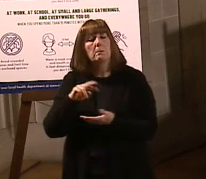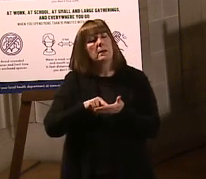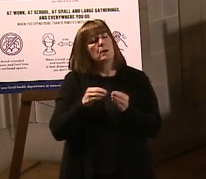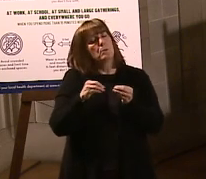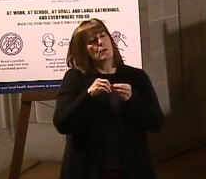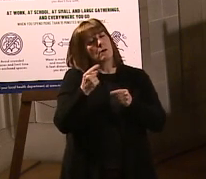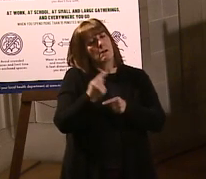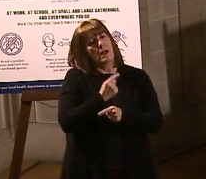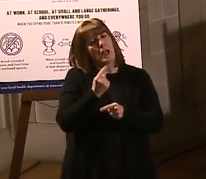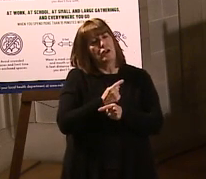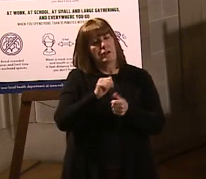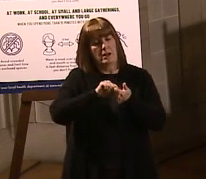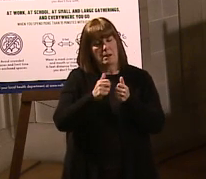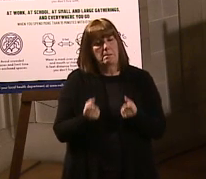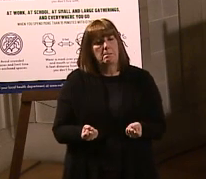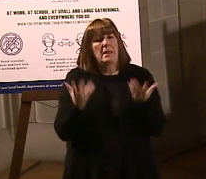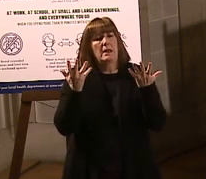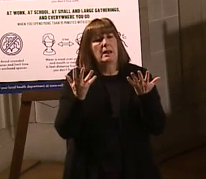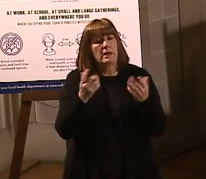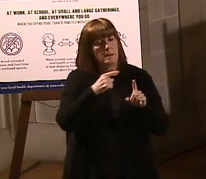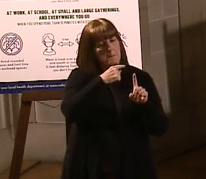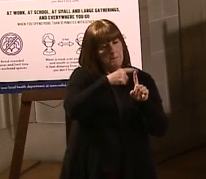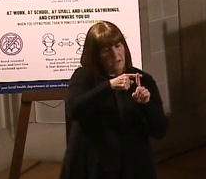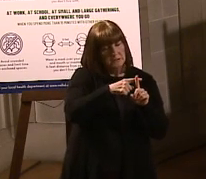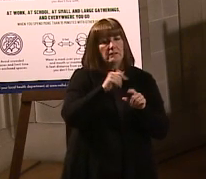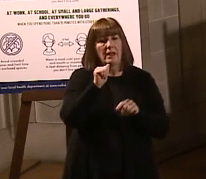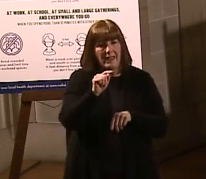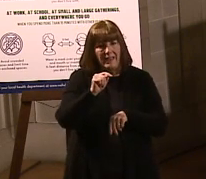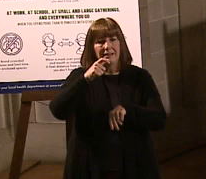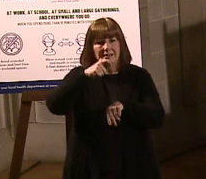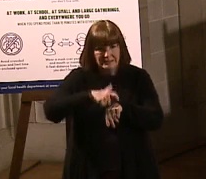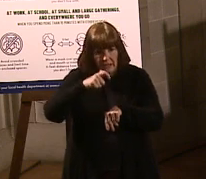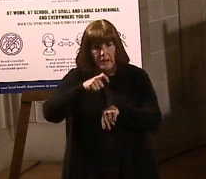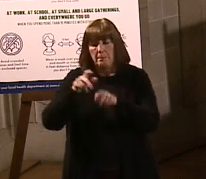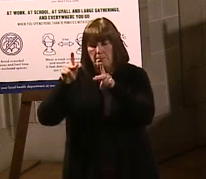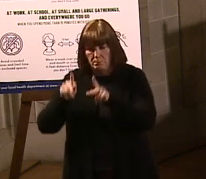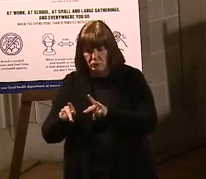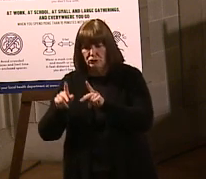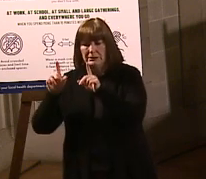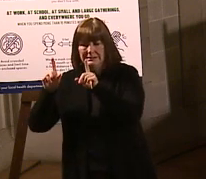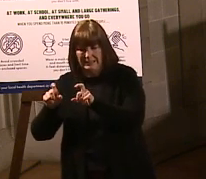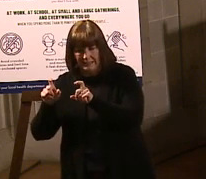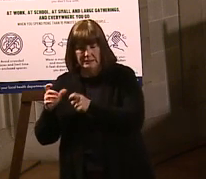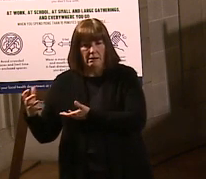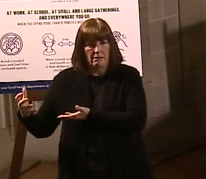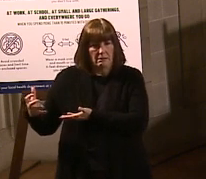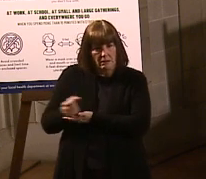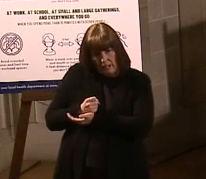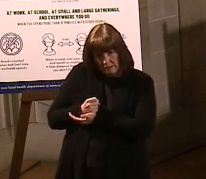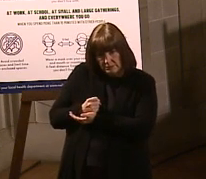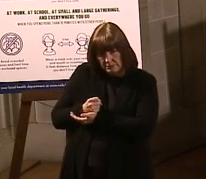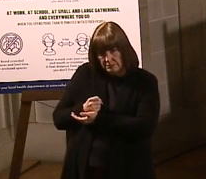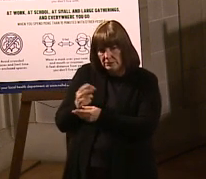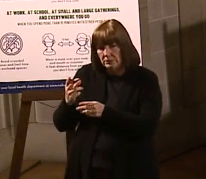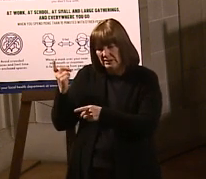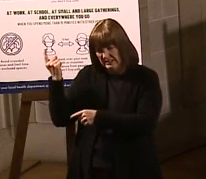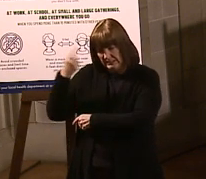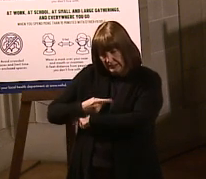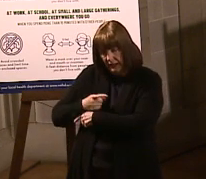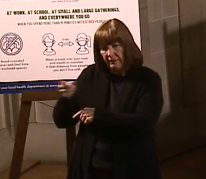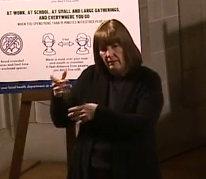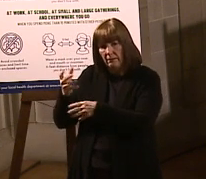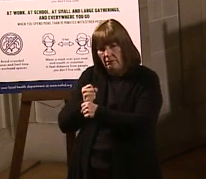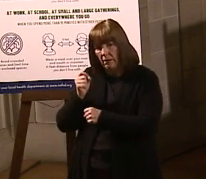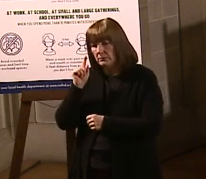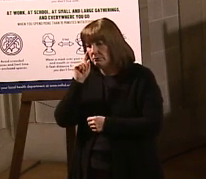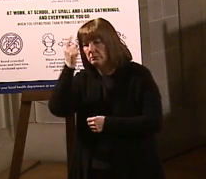accurate view of the number of positive cases at the time the person's test was collected. The previous graphs, or the current graphs displayed now